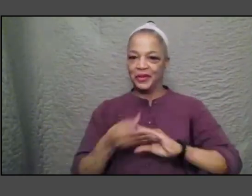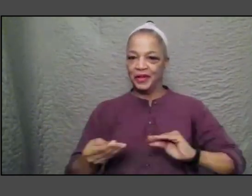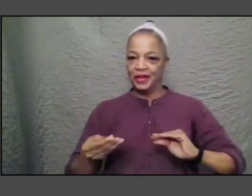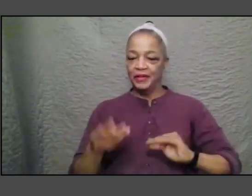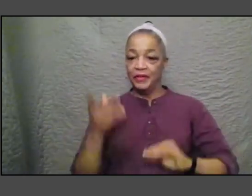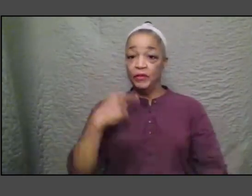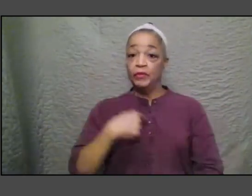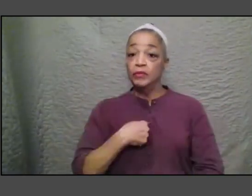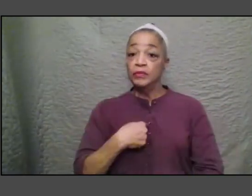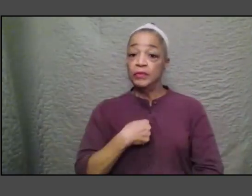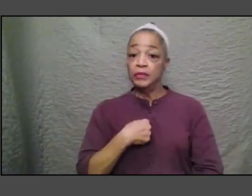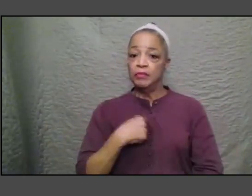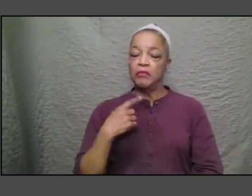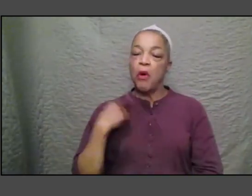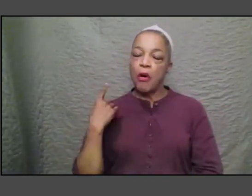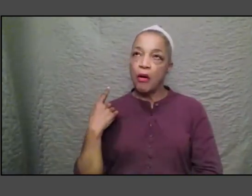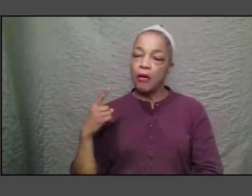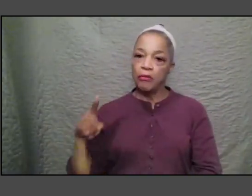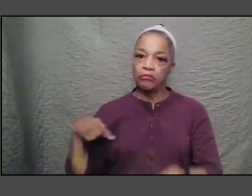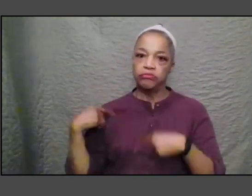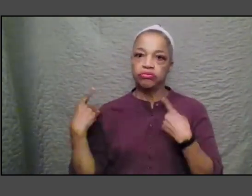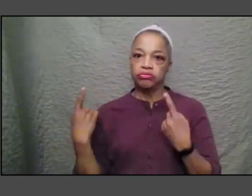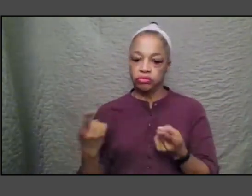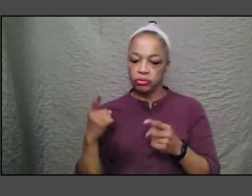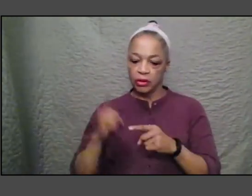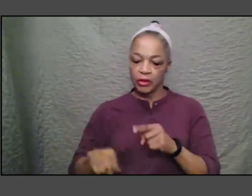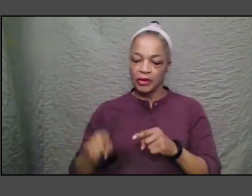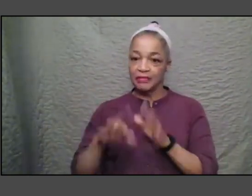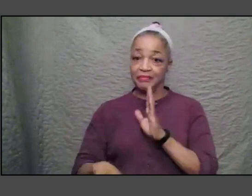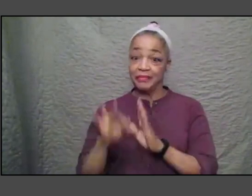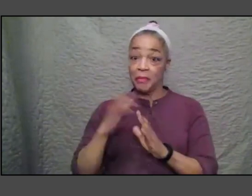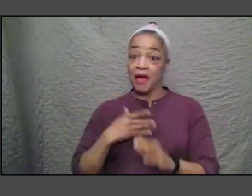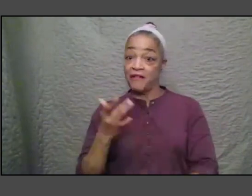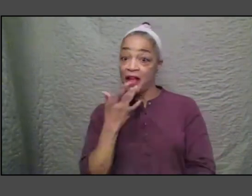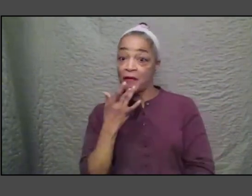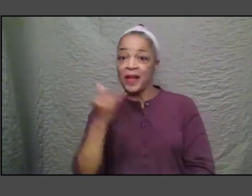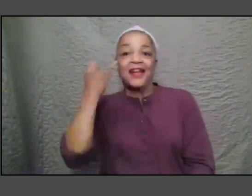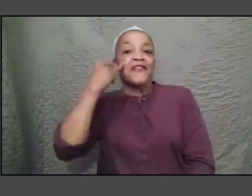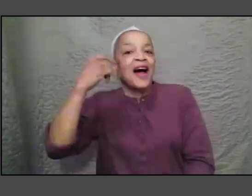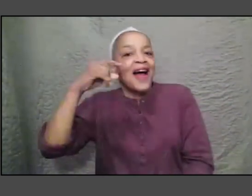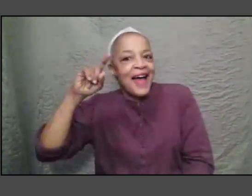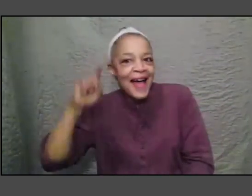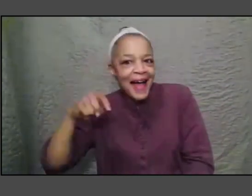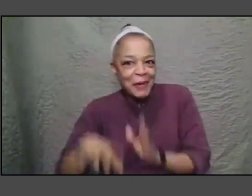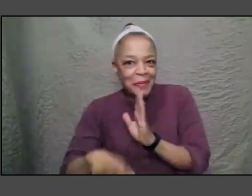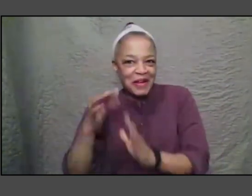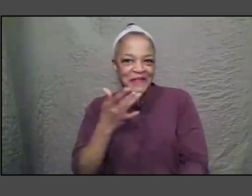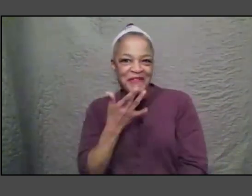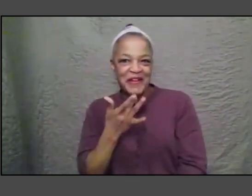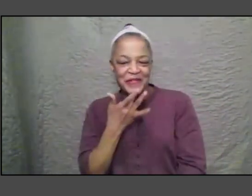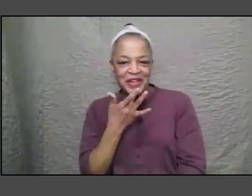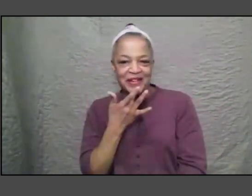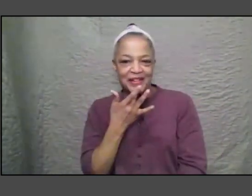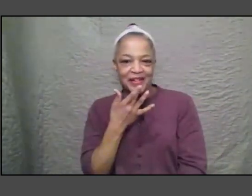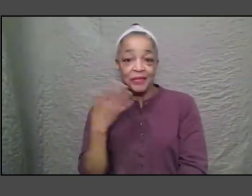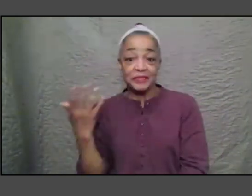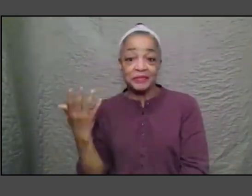I mean I couldn't choose my favorite but if I had to for me it really is something by a man named Joseph Trammell